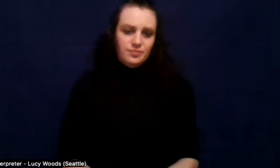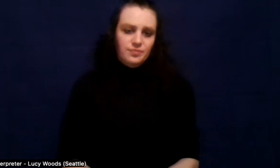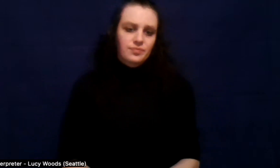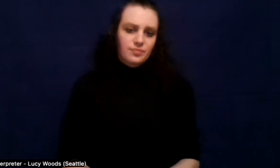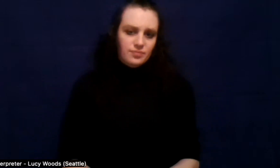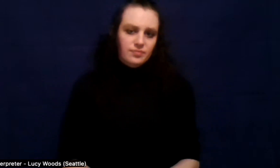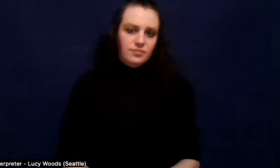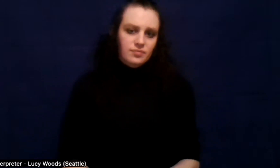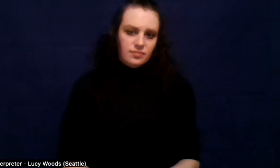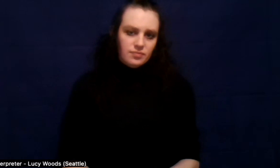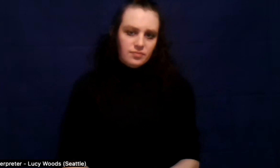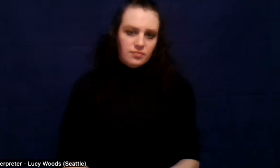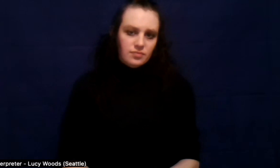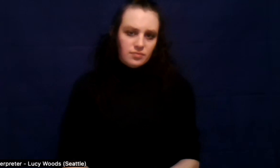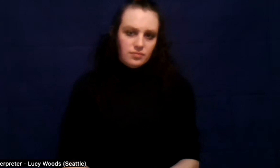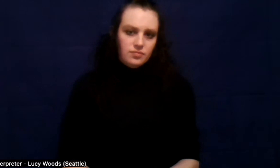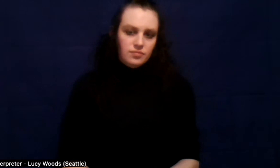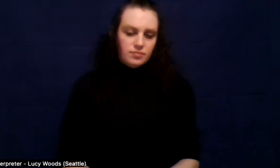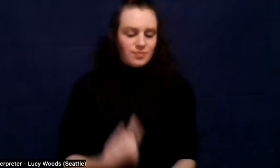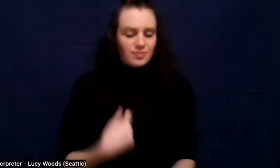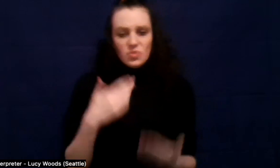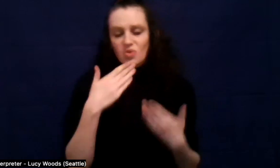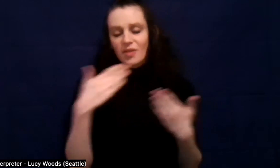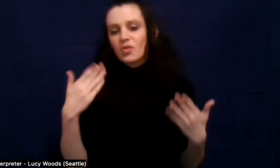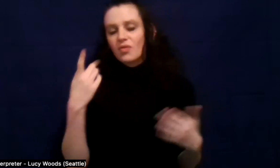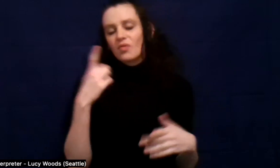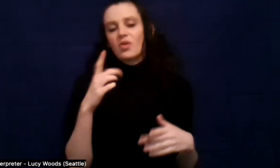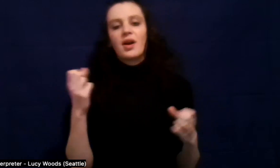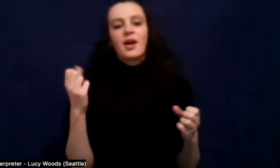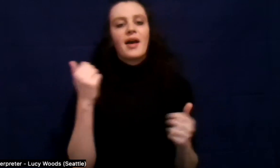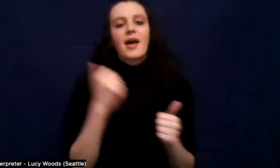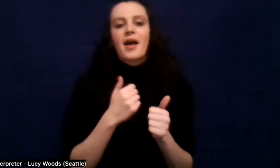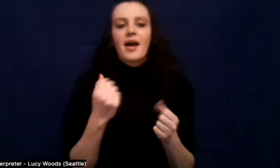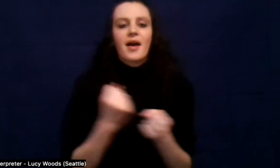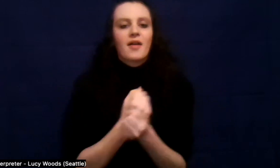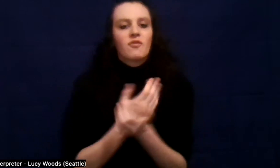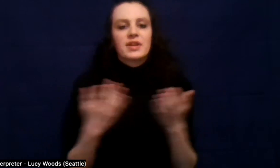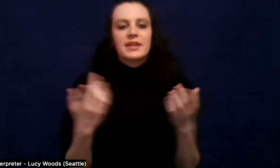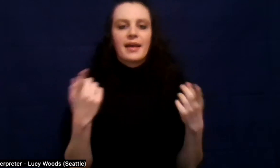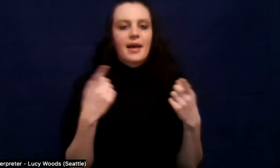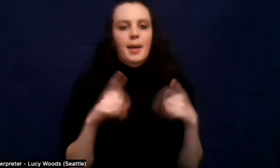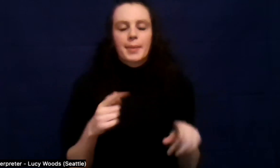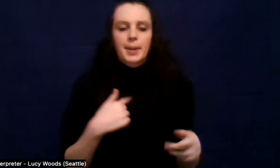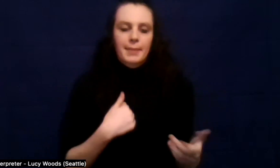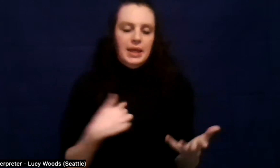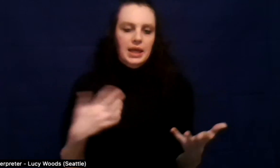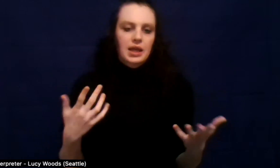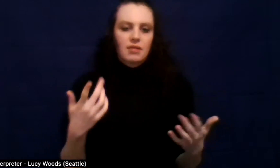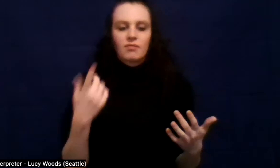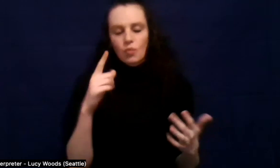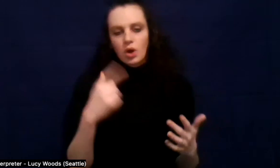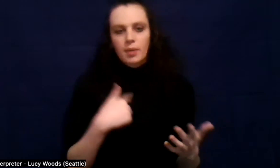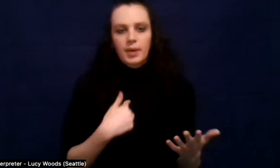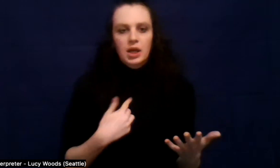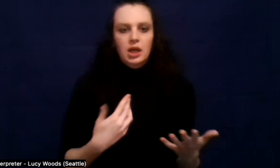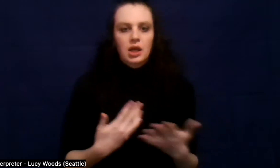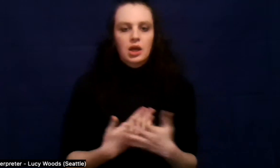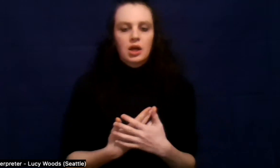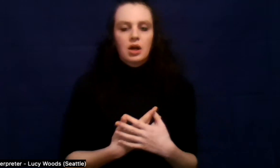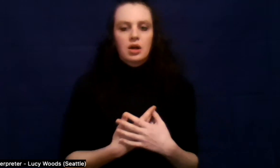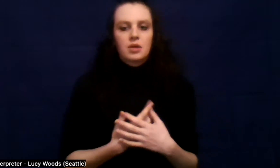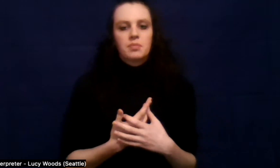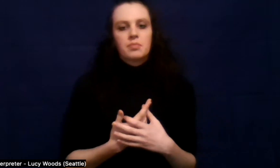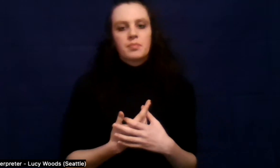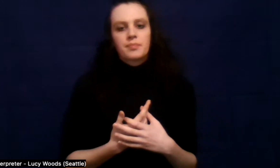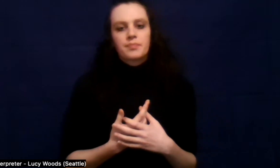all of the things that have happened to me, um, for me, um, even whenever